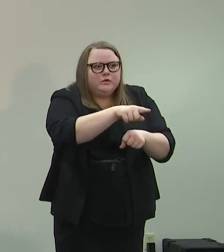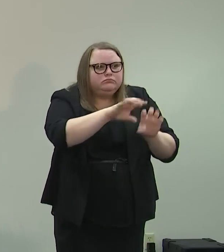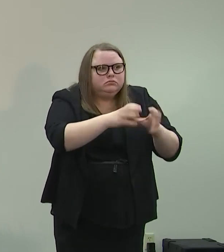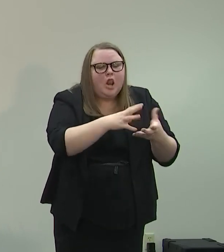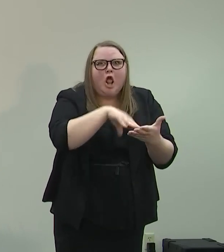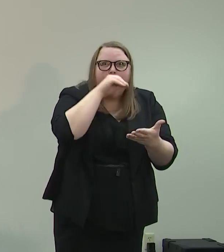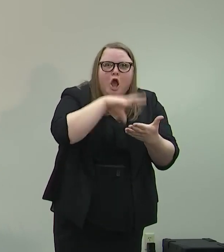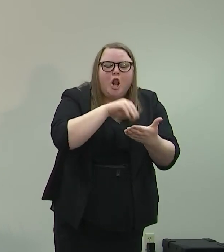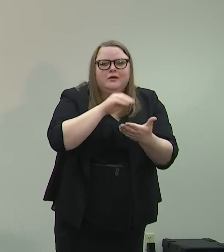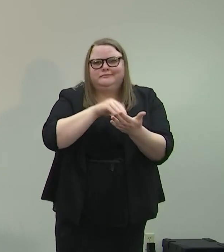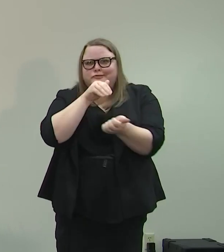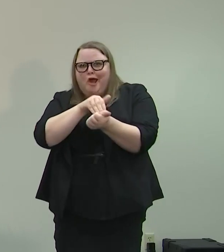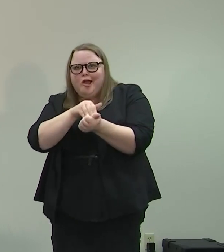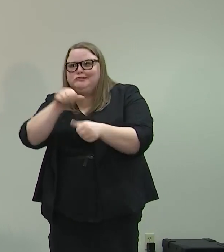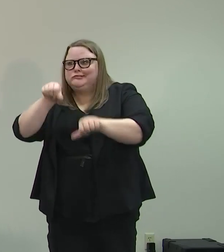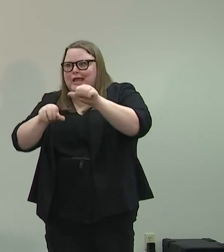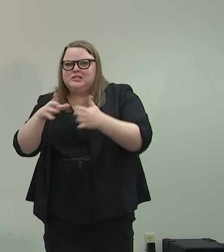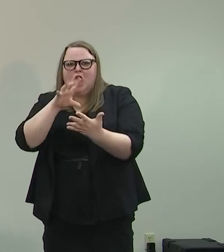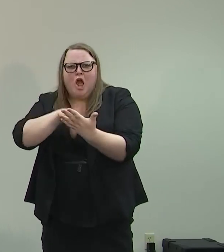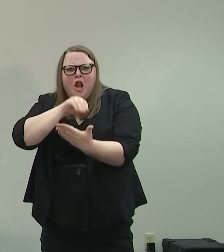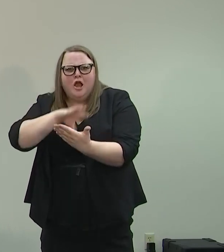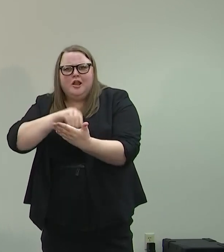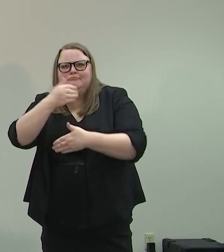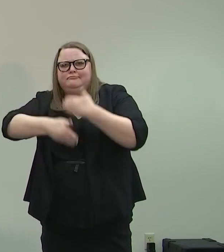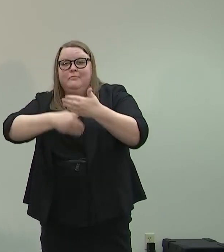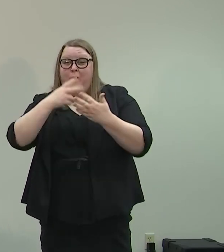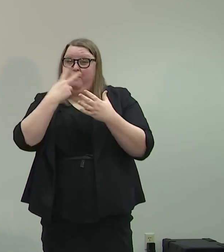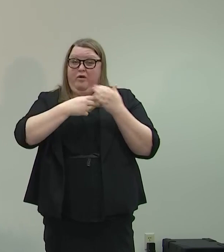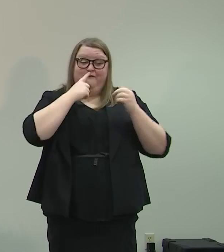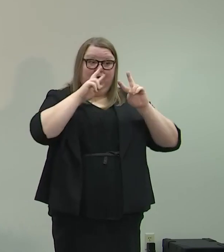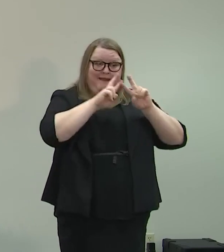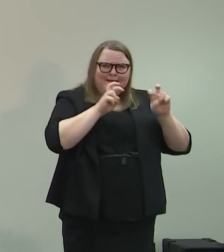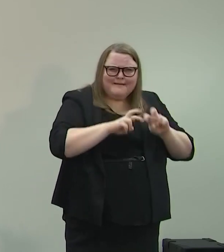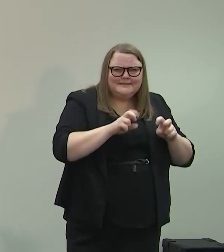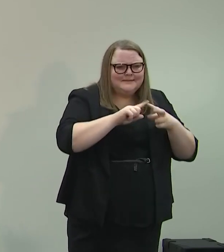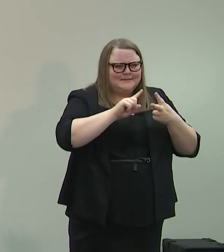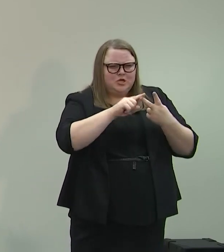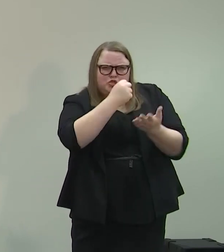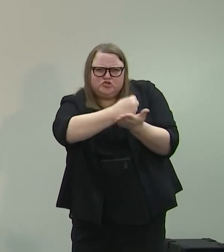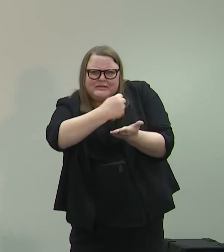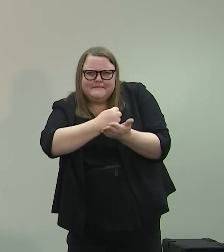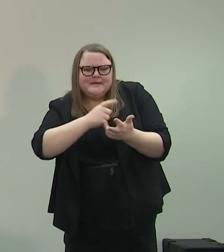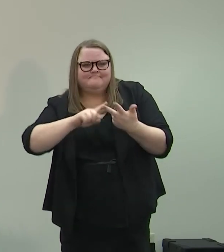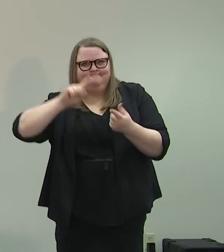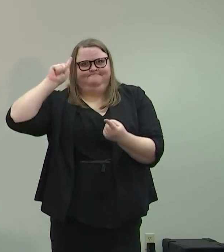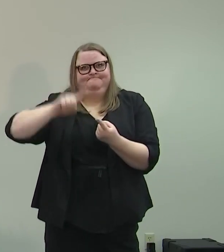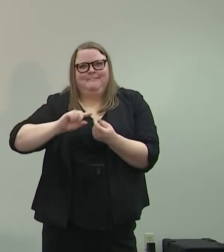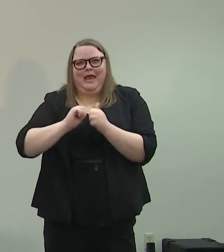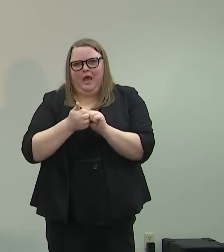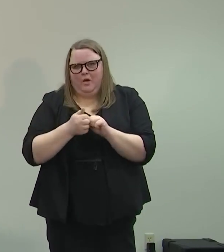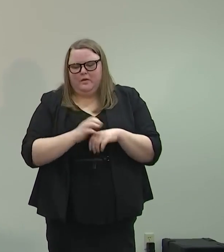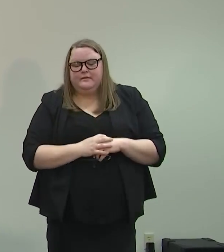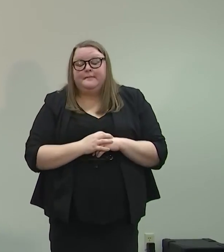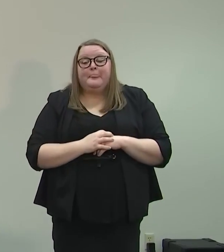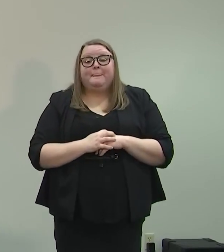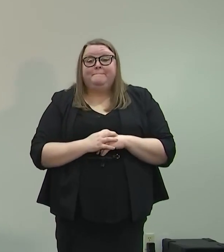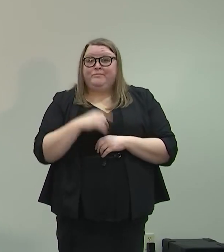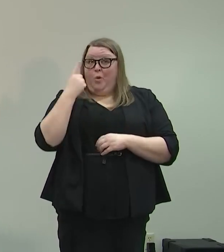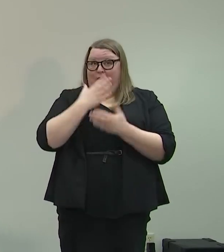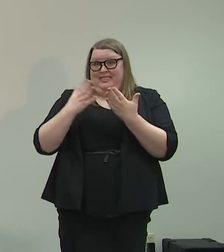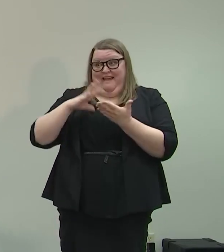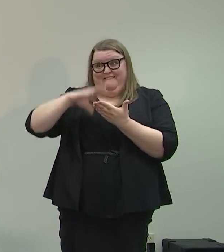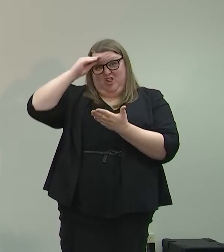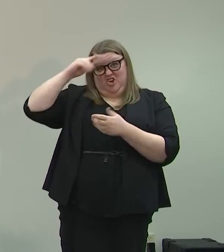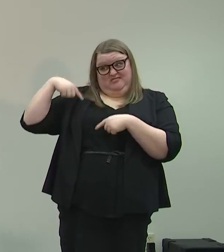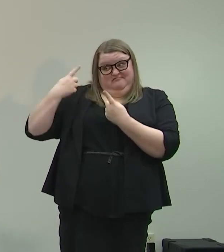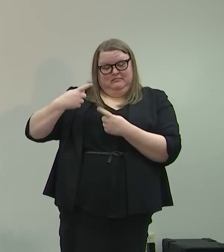scientists have learned a lot, both on analysis, on treatment, and on mitigation. One of the things that I've learned and the